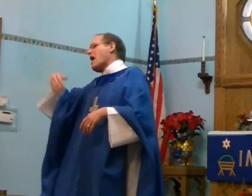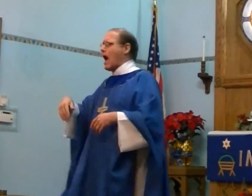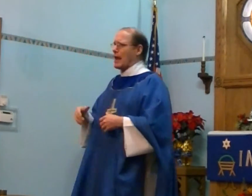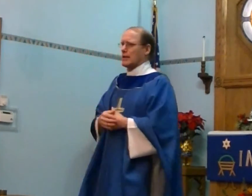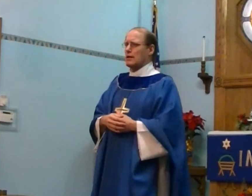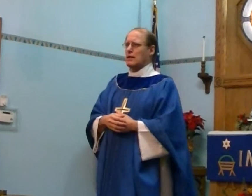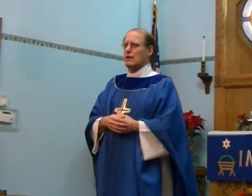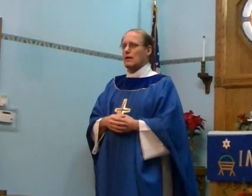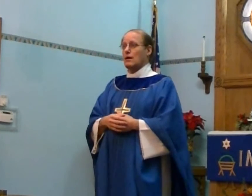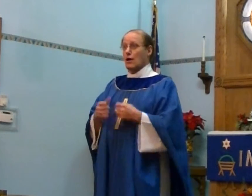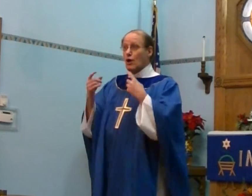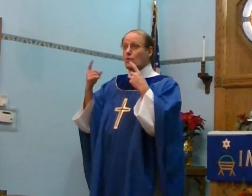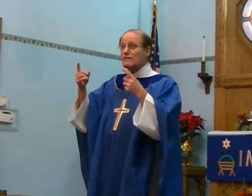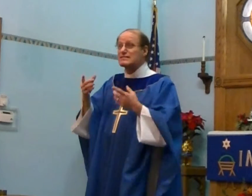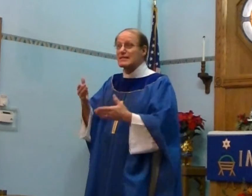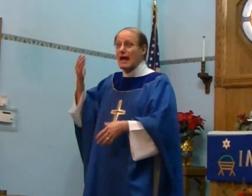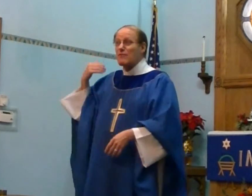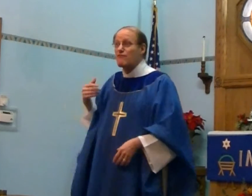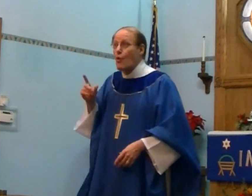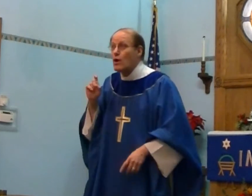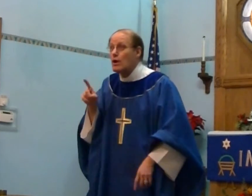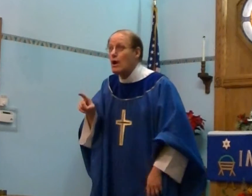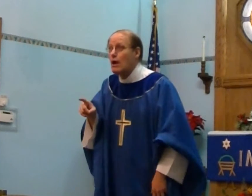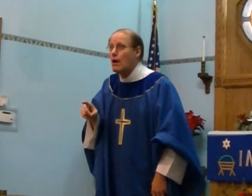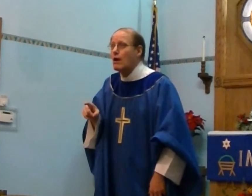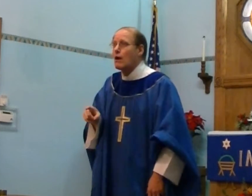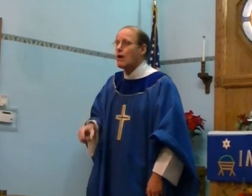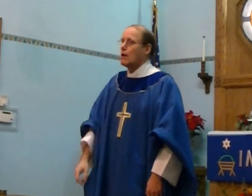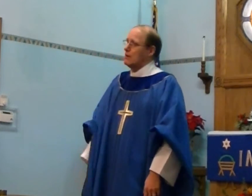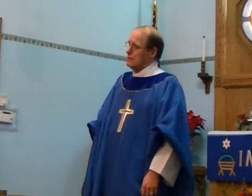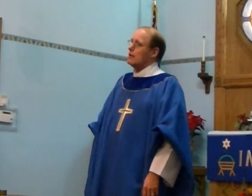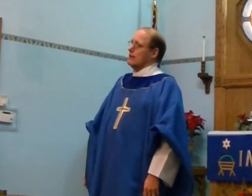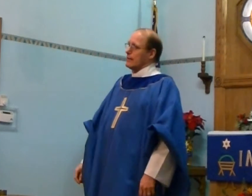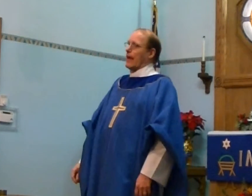on you've said that before yeah